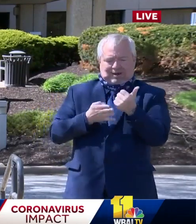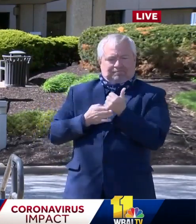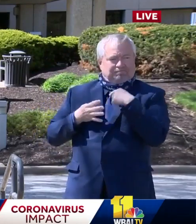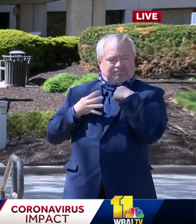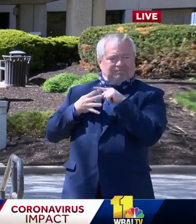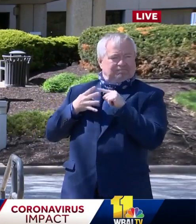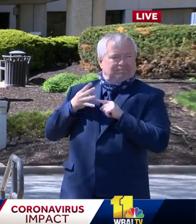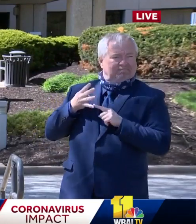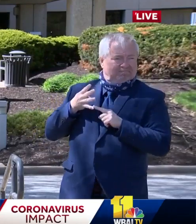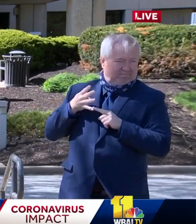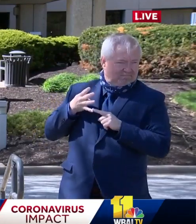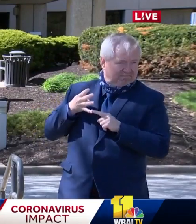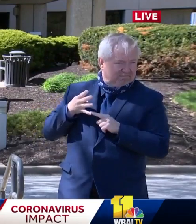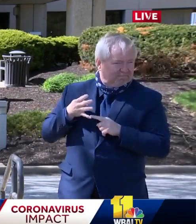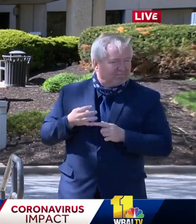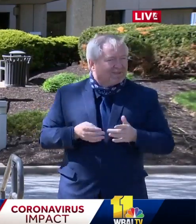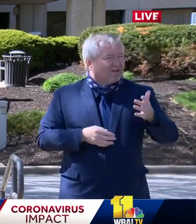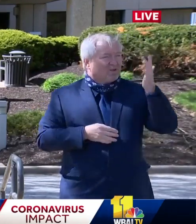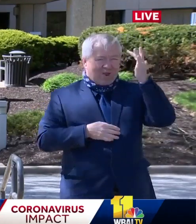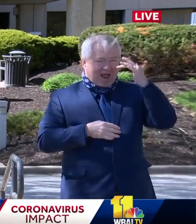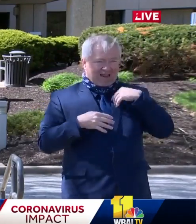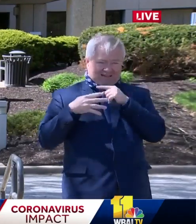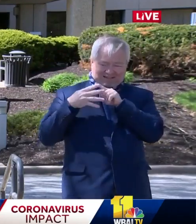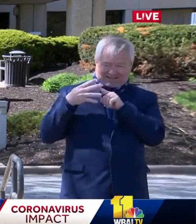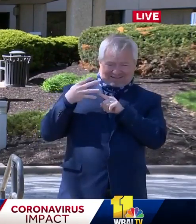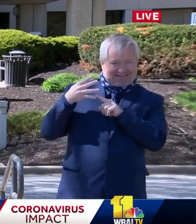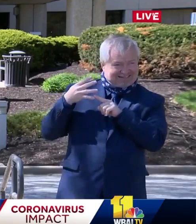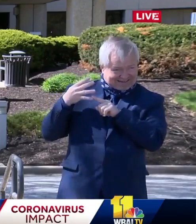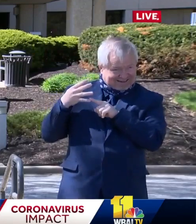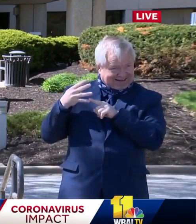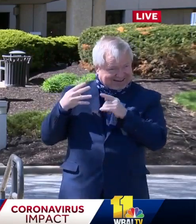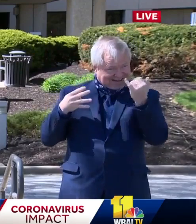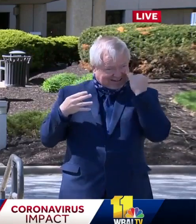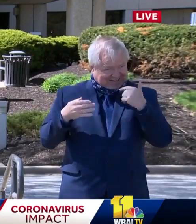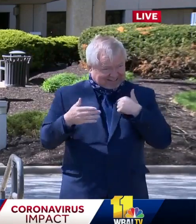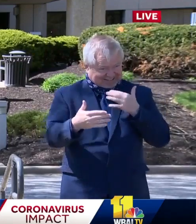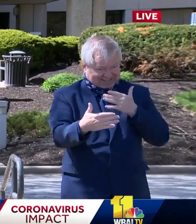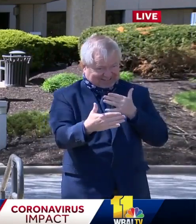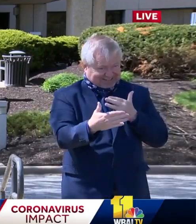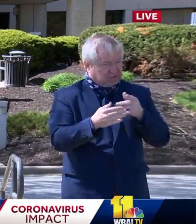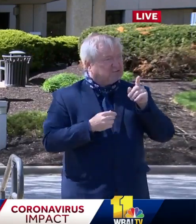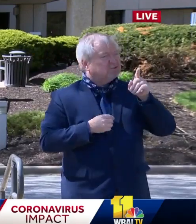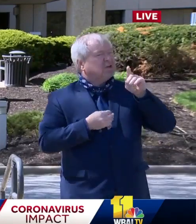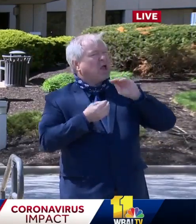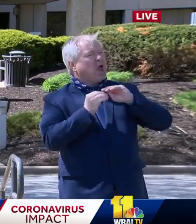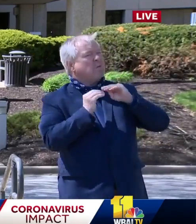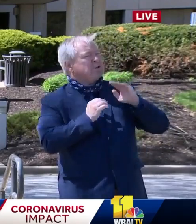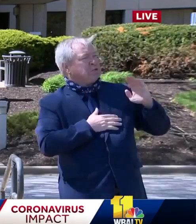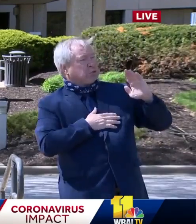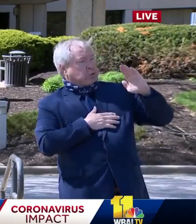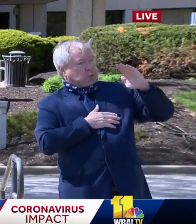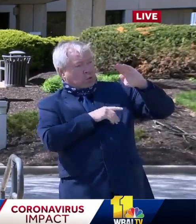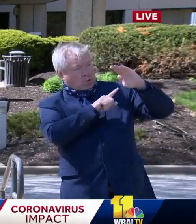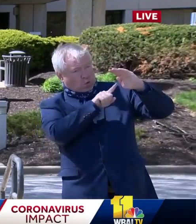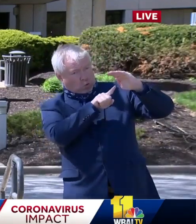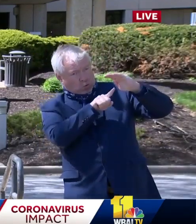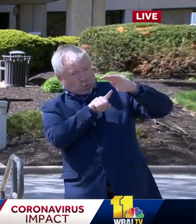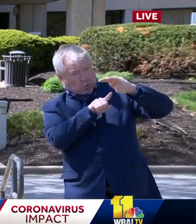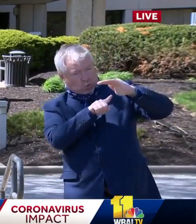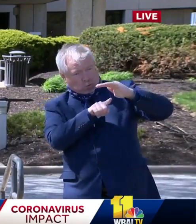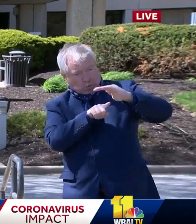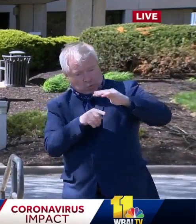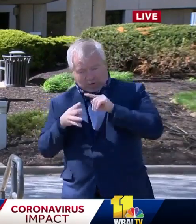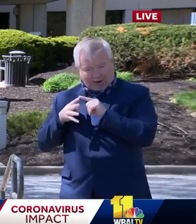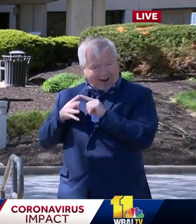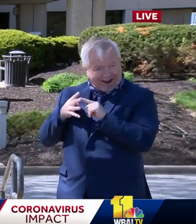so that as our numbers start to improve and look better, we will be in a position to safely reopen our